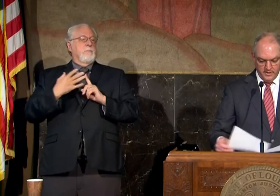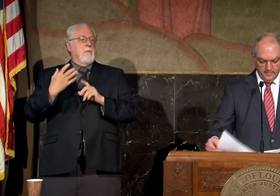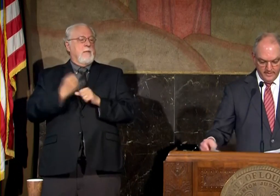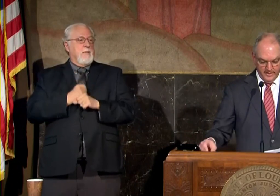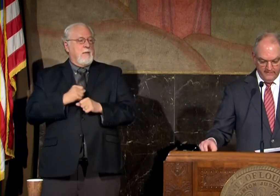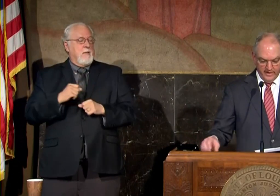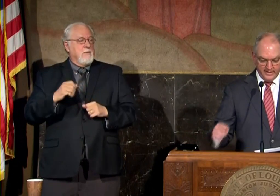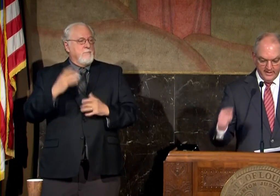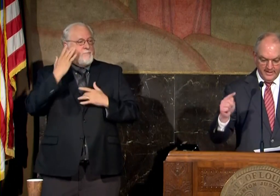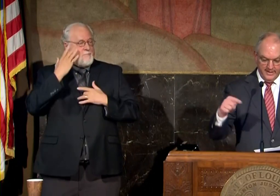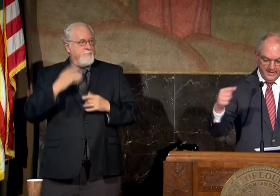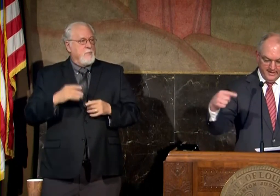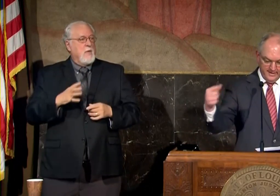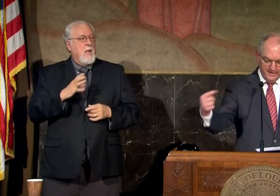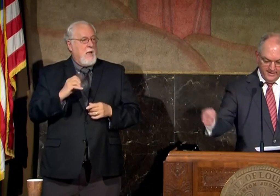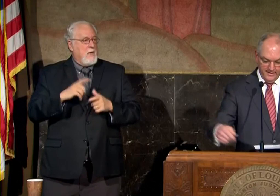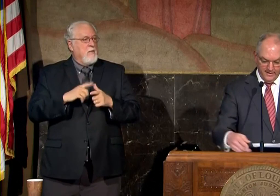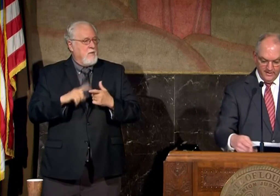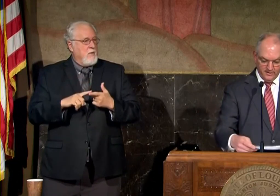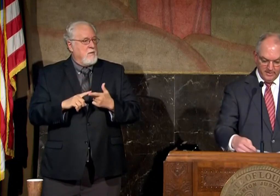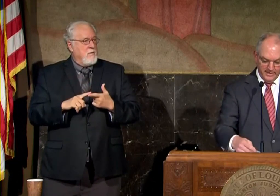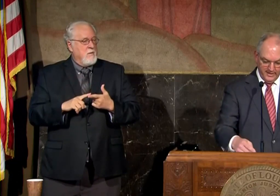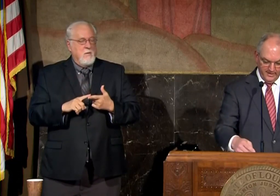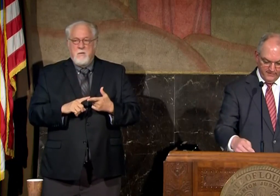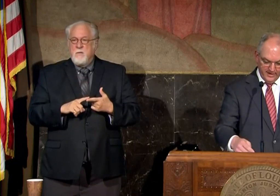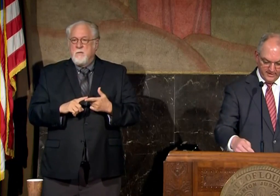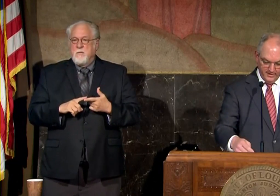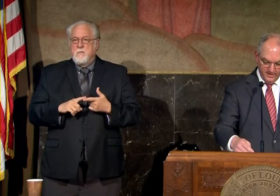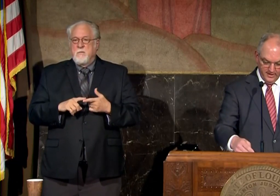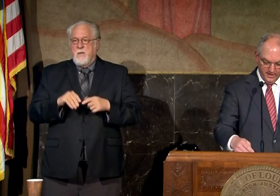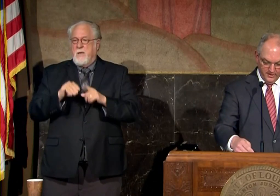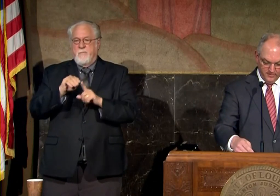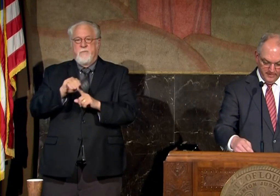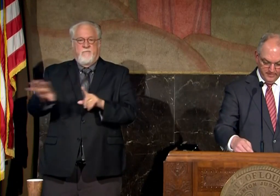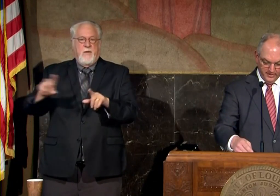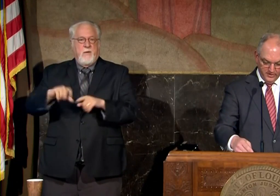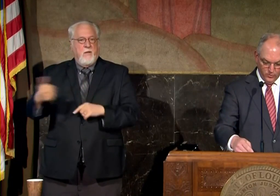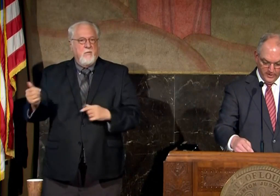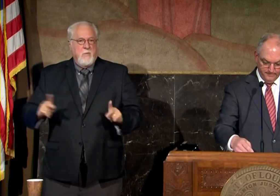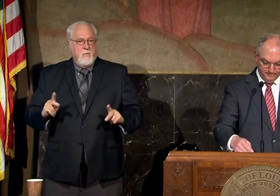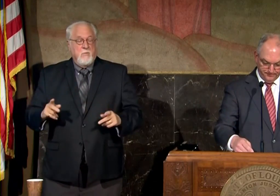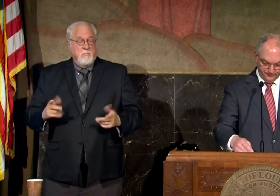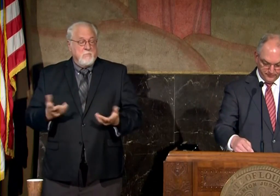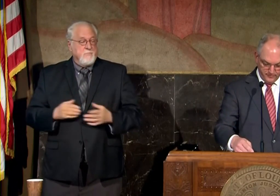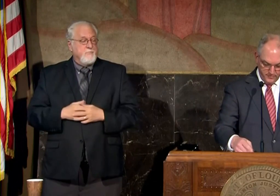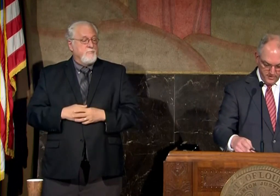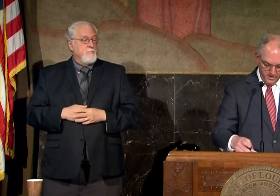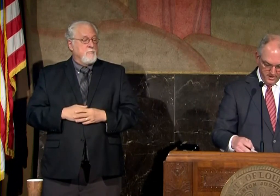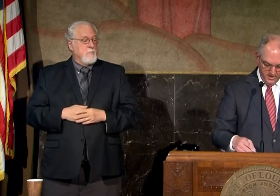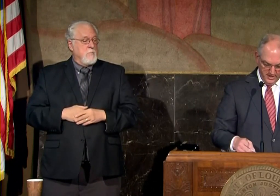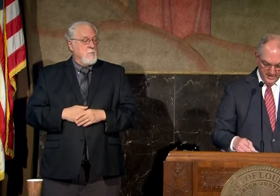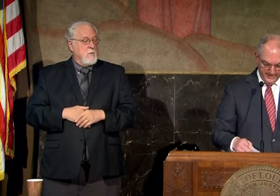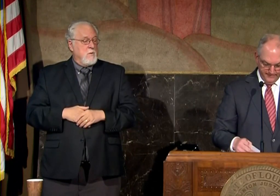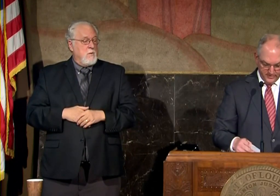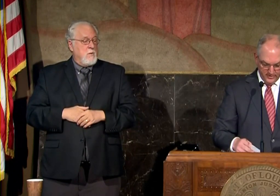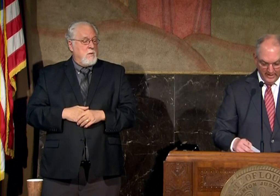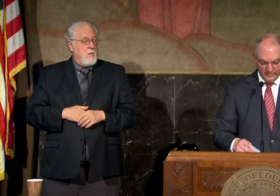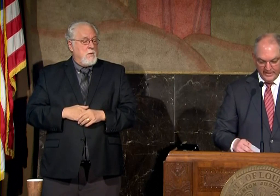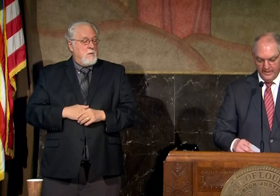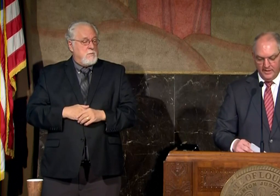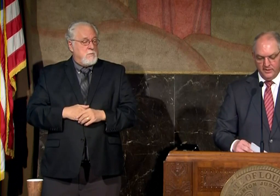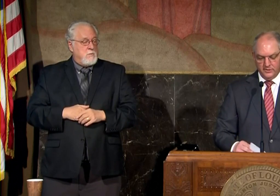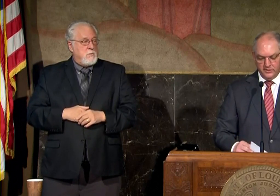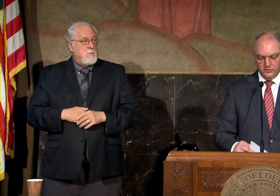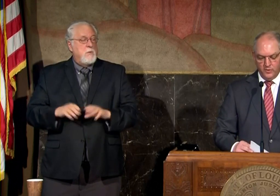become infected and then ultimately infect other people as well um so